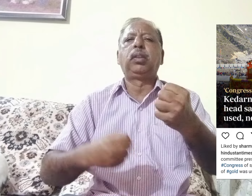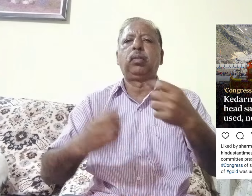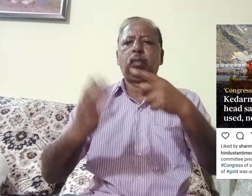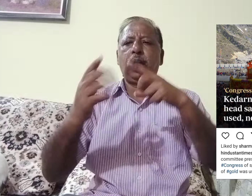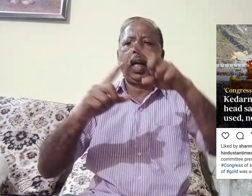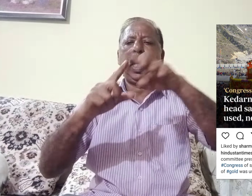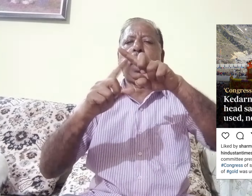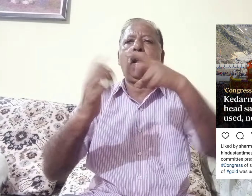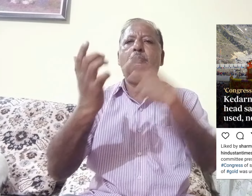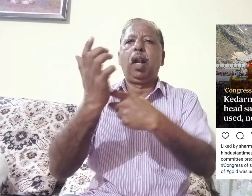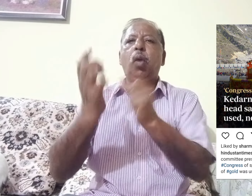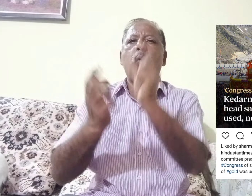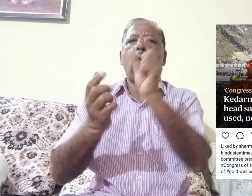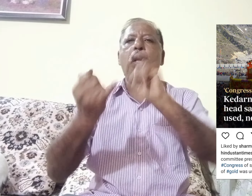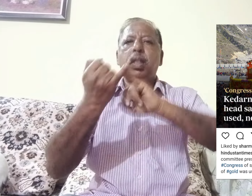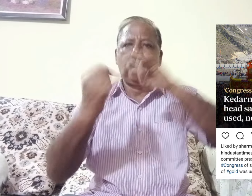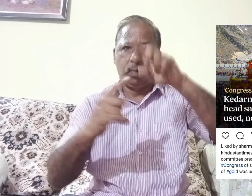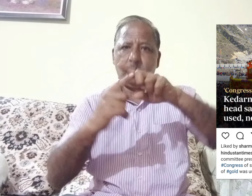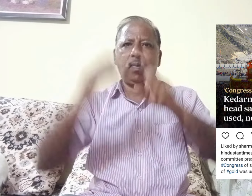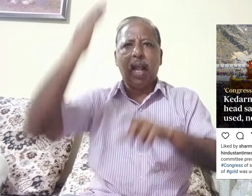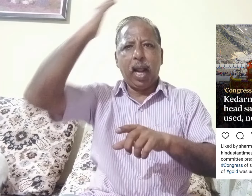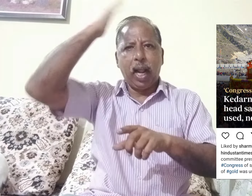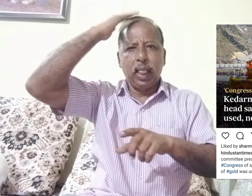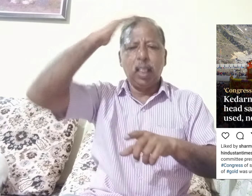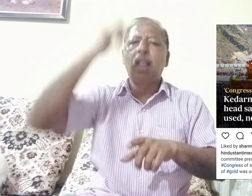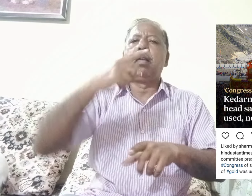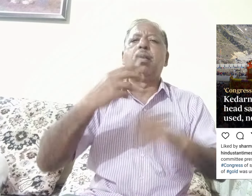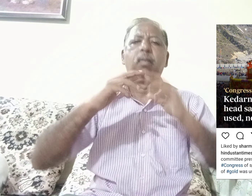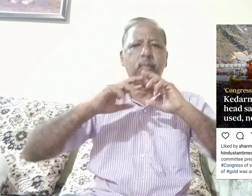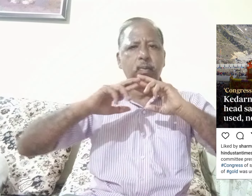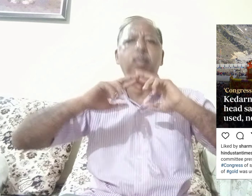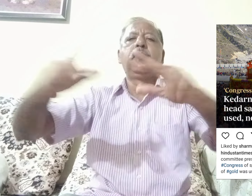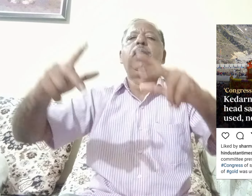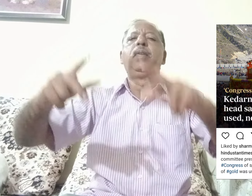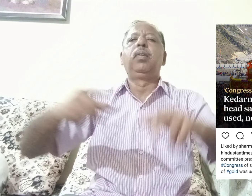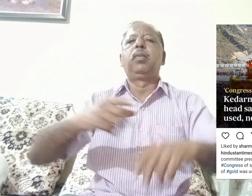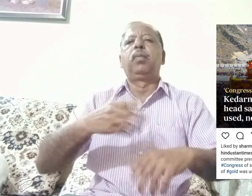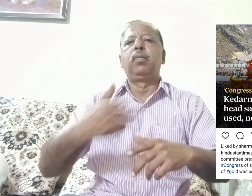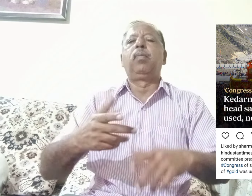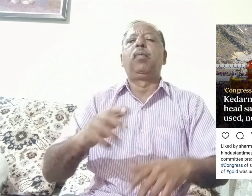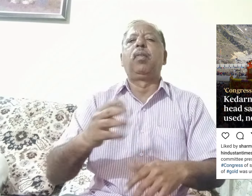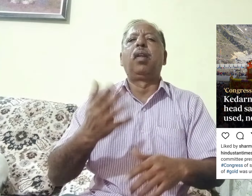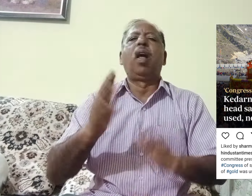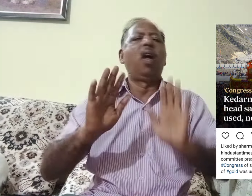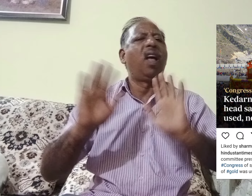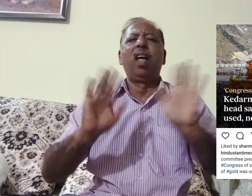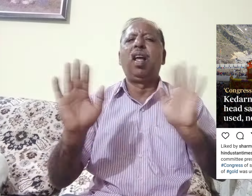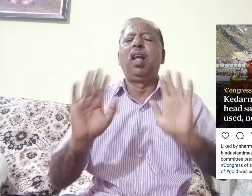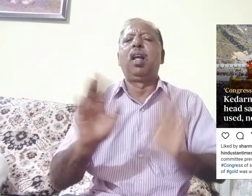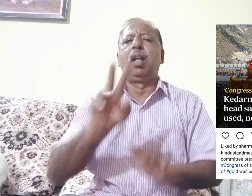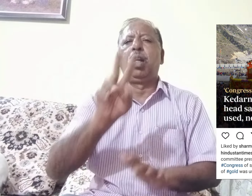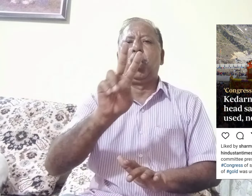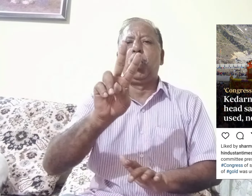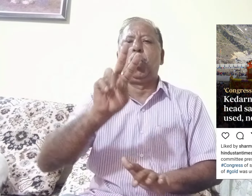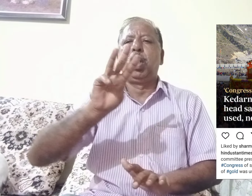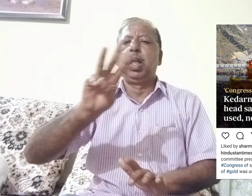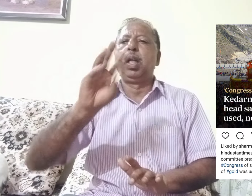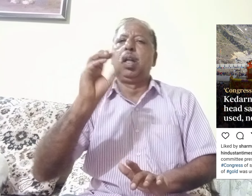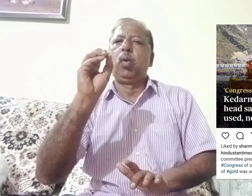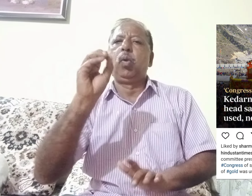No, that's much another, should get to the ground here. But I'll see you later. I'm going to get to ground here.